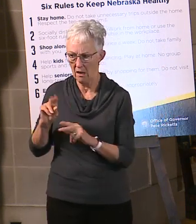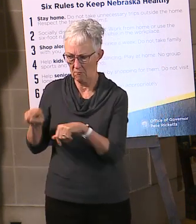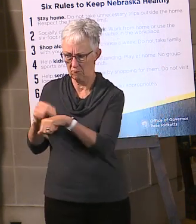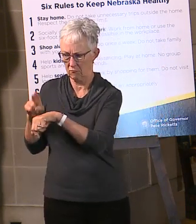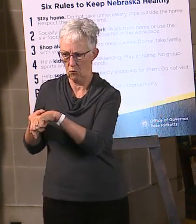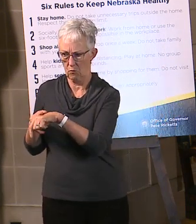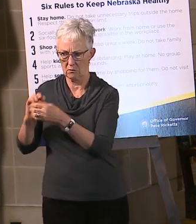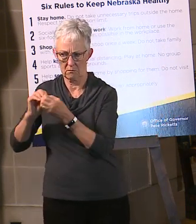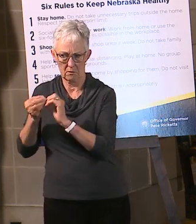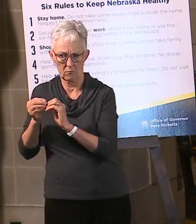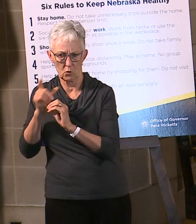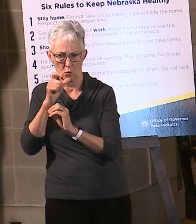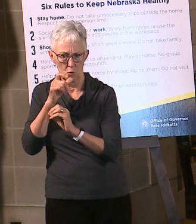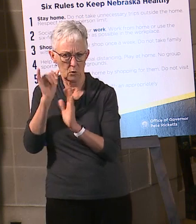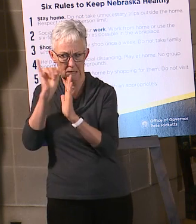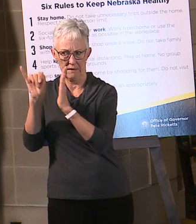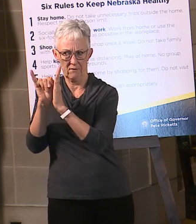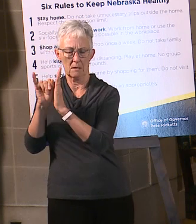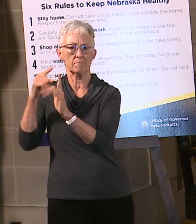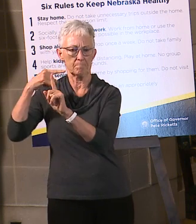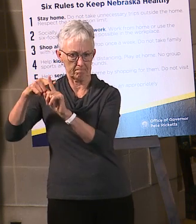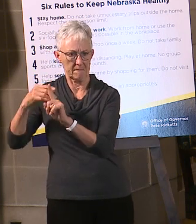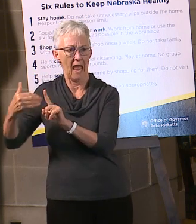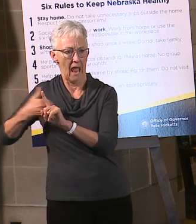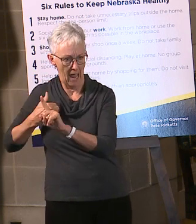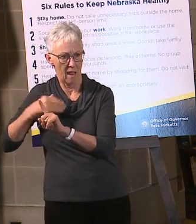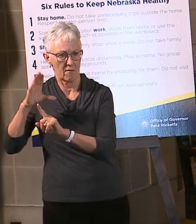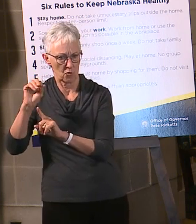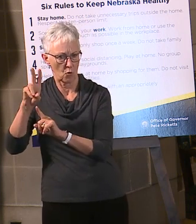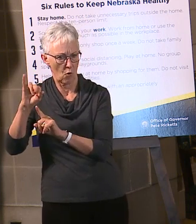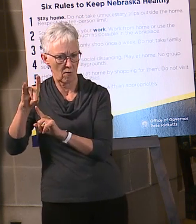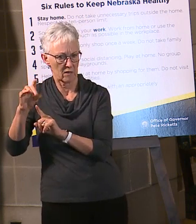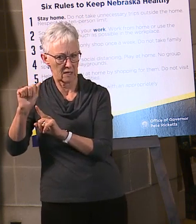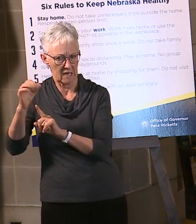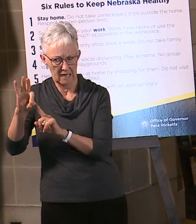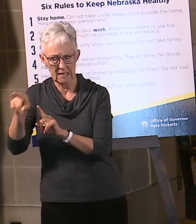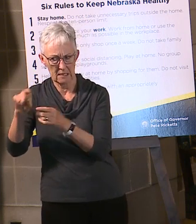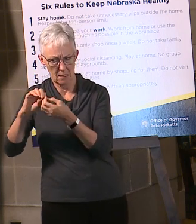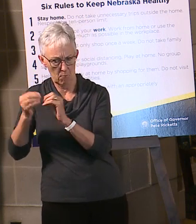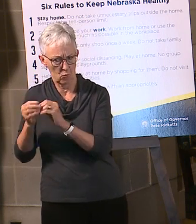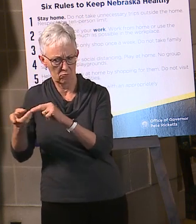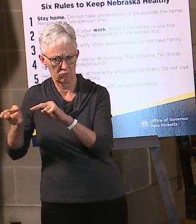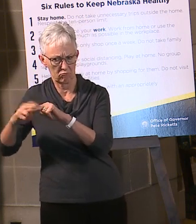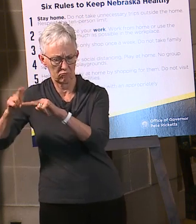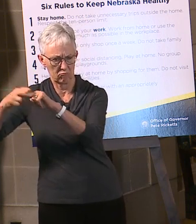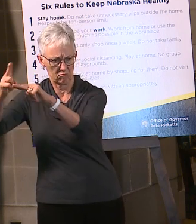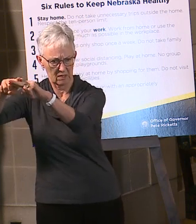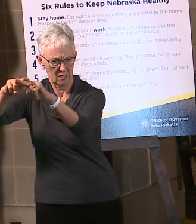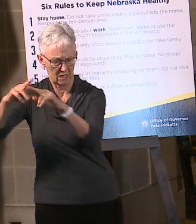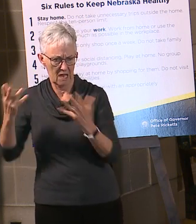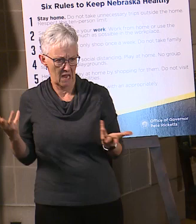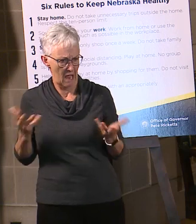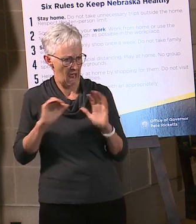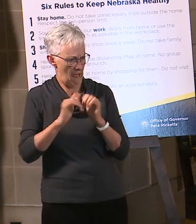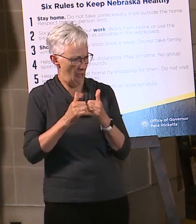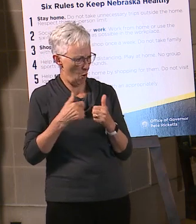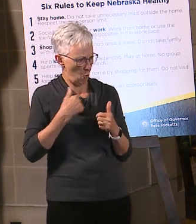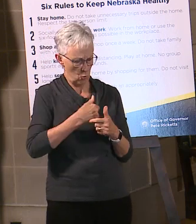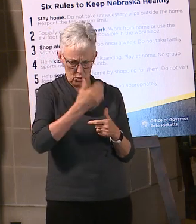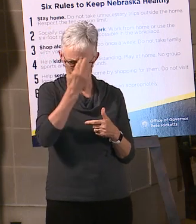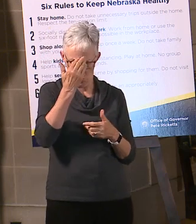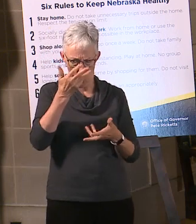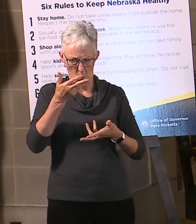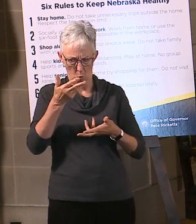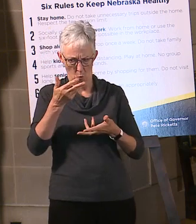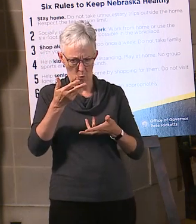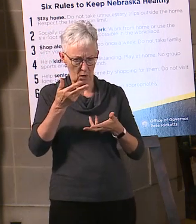we had very low amounts of testing happening? Won't more testing naturally result more positives? Is it possible infection rates are level or